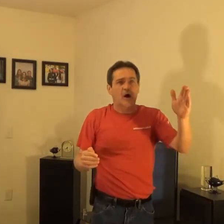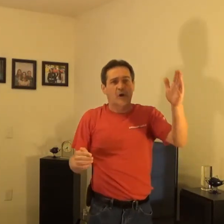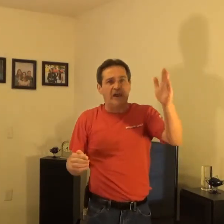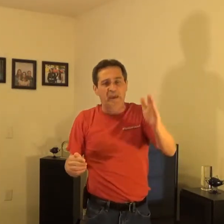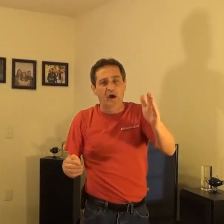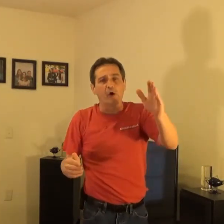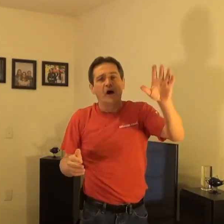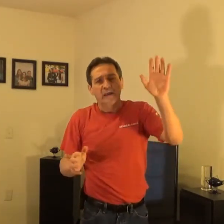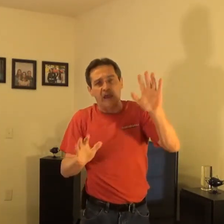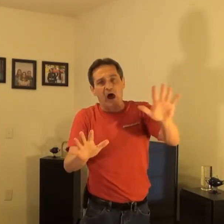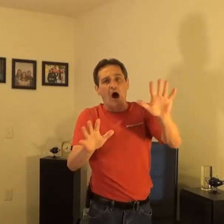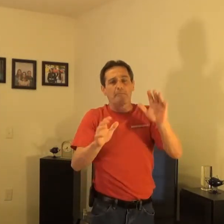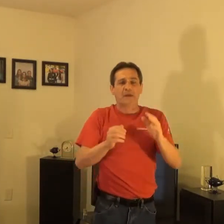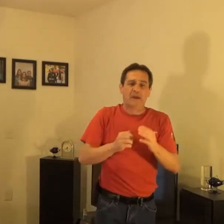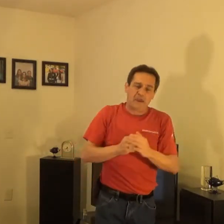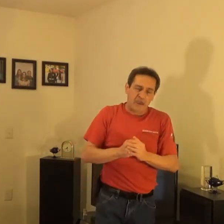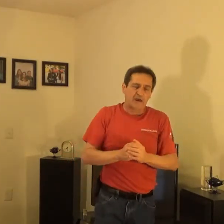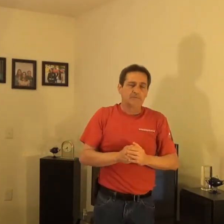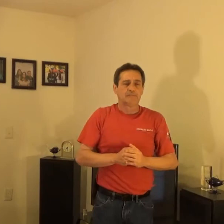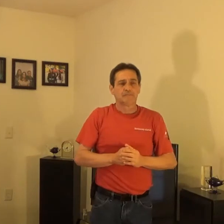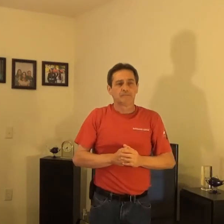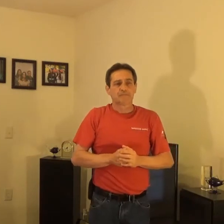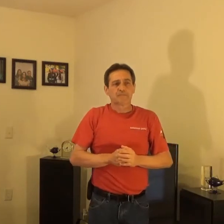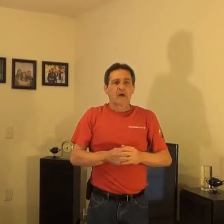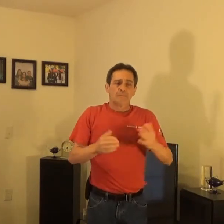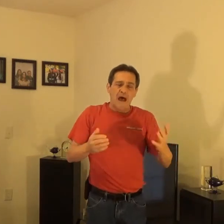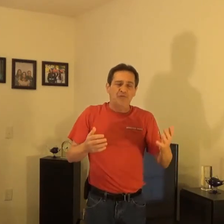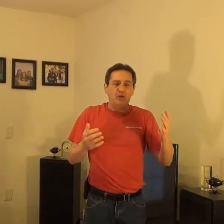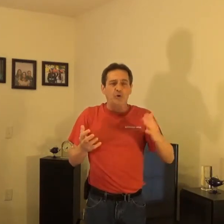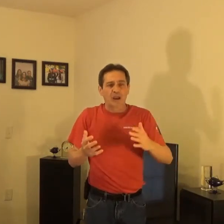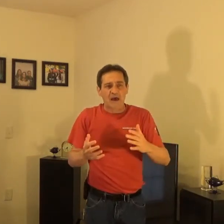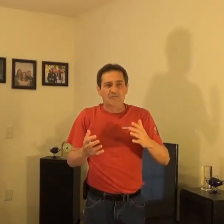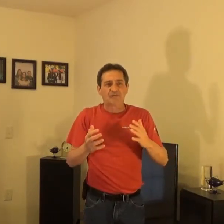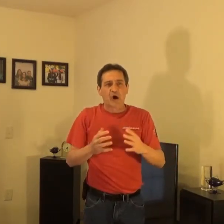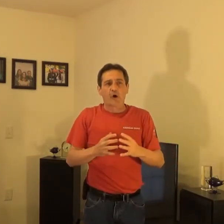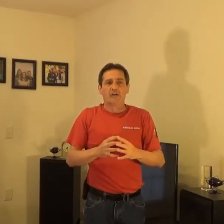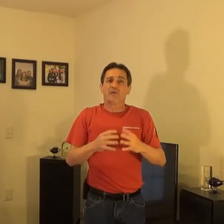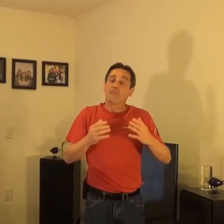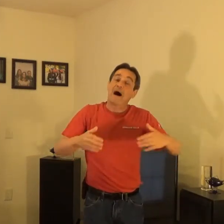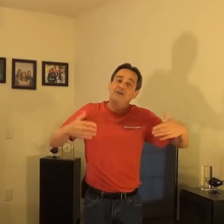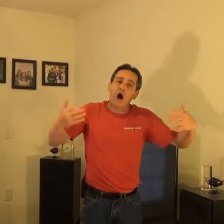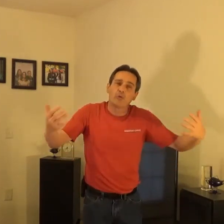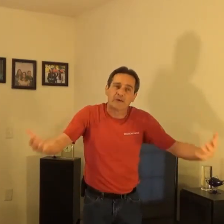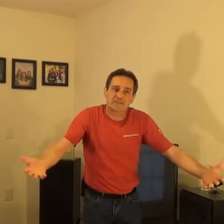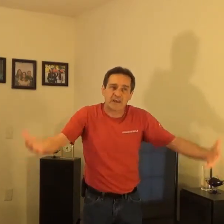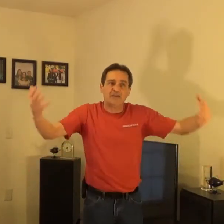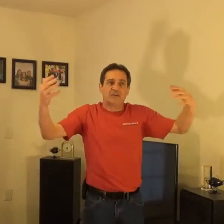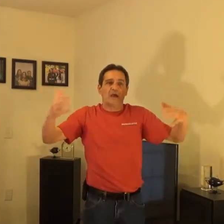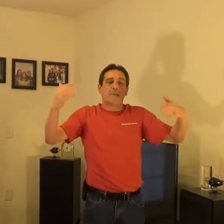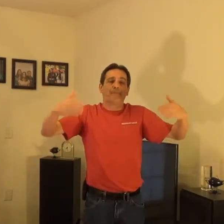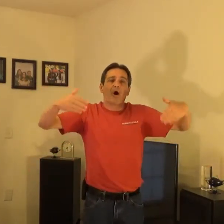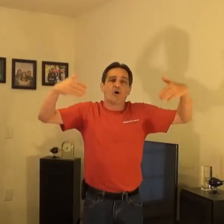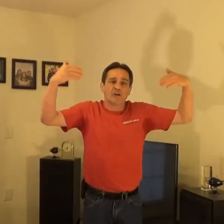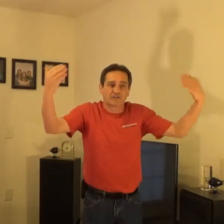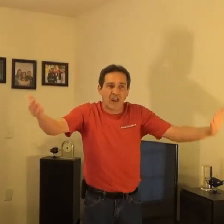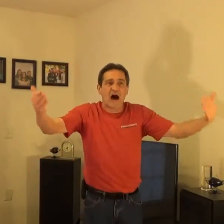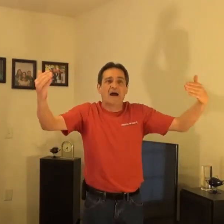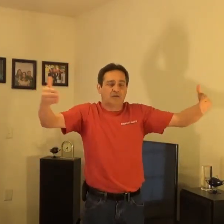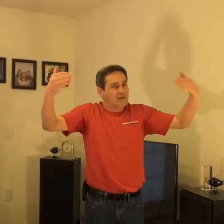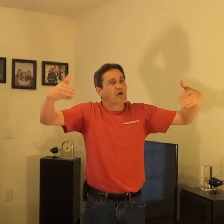on a hill, cannot be hid. Matthew 11-30, For my yoke is easy, and my burden is light. These are